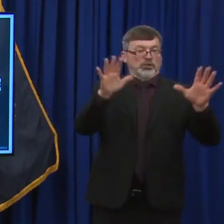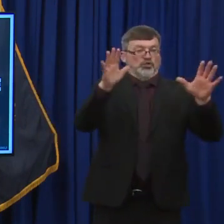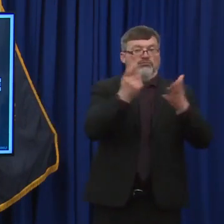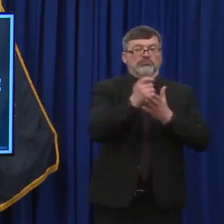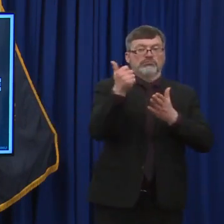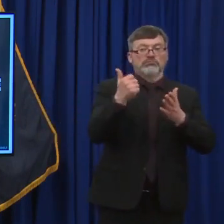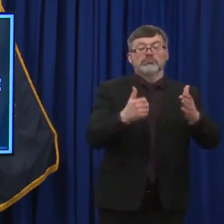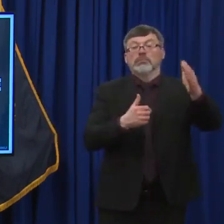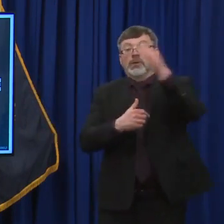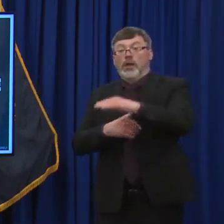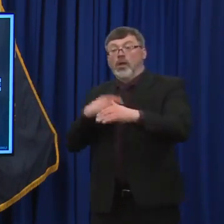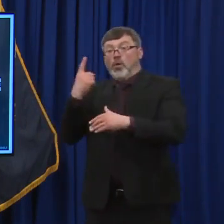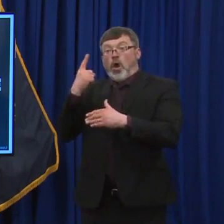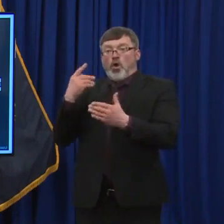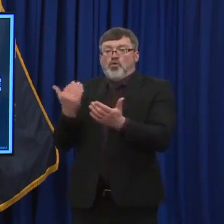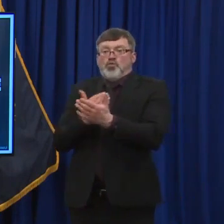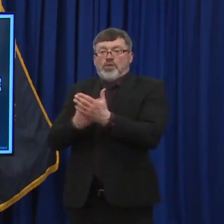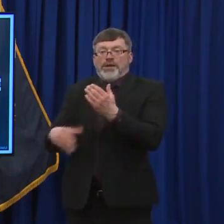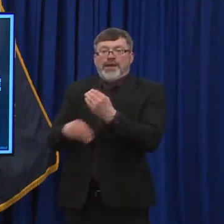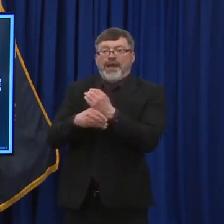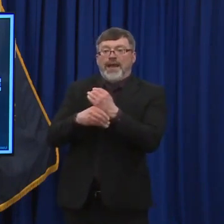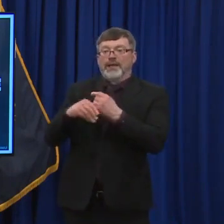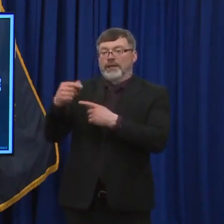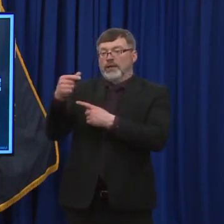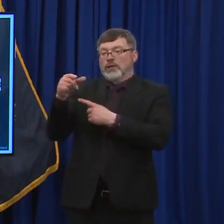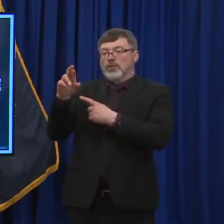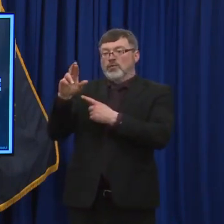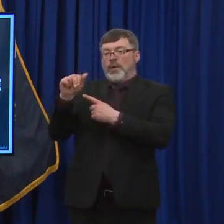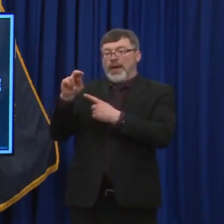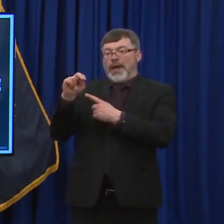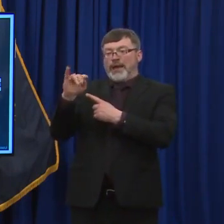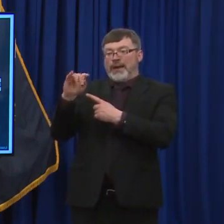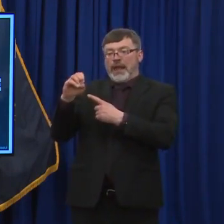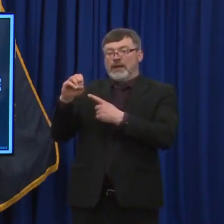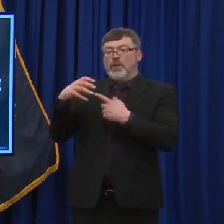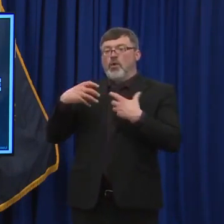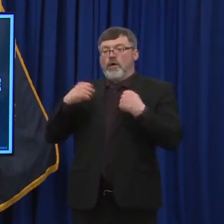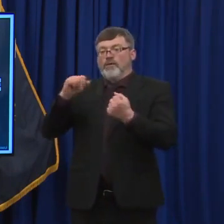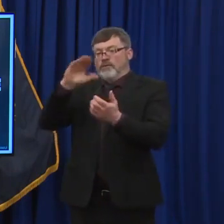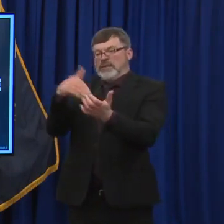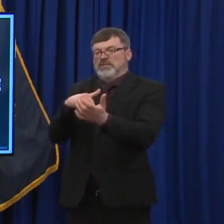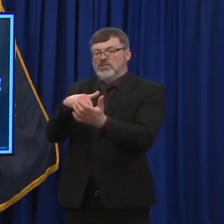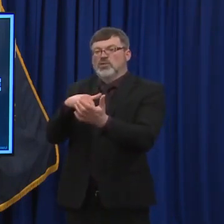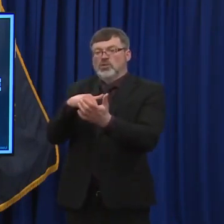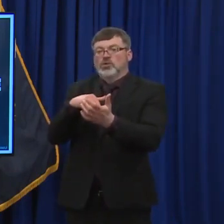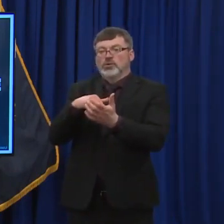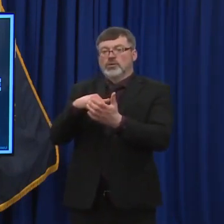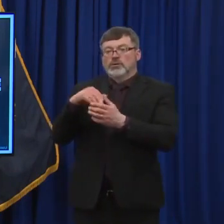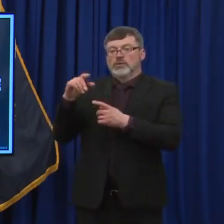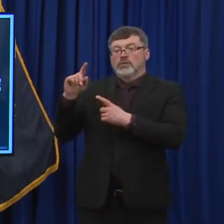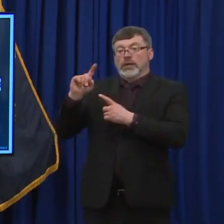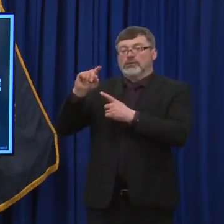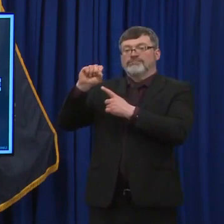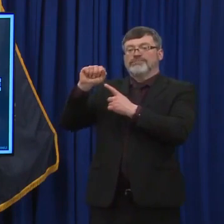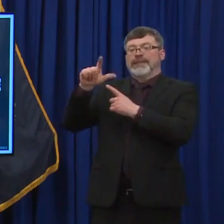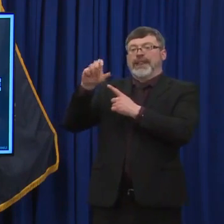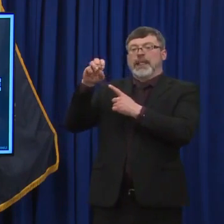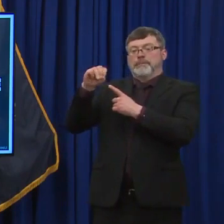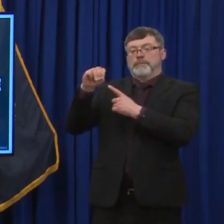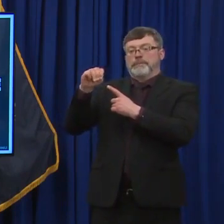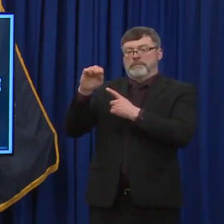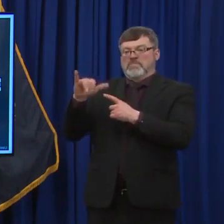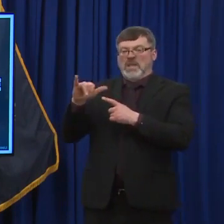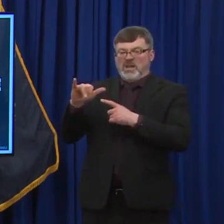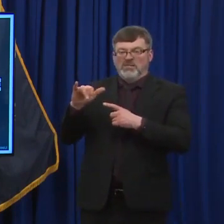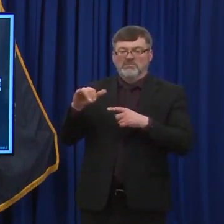So currently, we have five congregate living outbreaks. We have two in long-term care, one at a recovery center, and two in corrections.